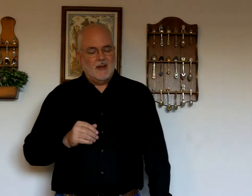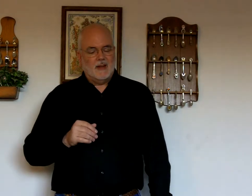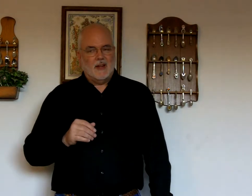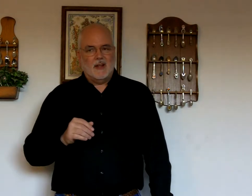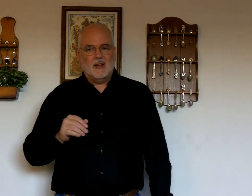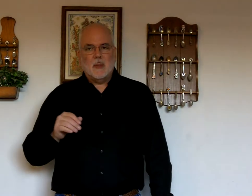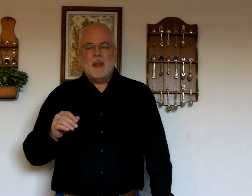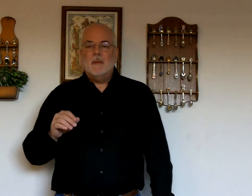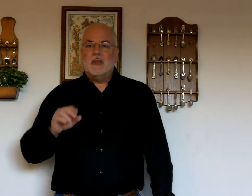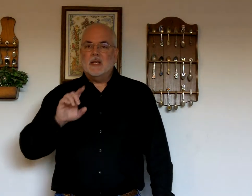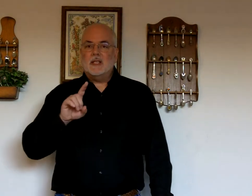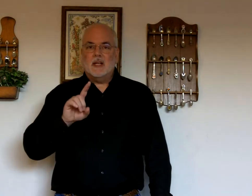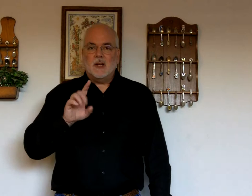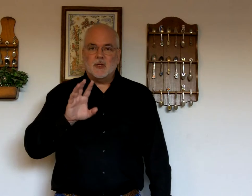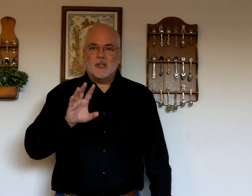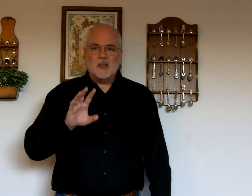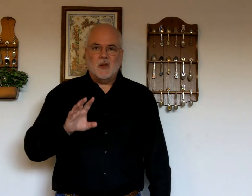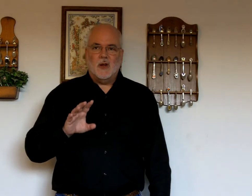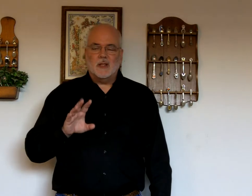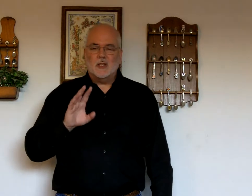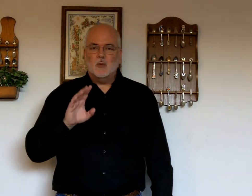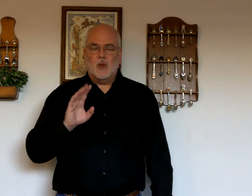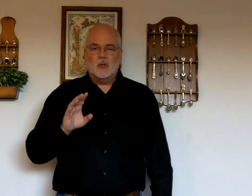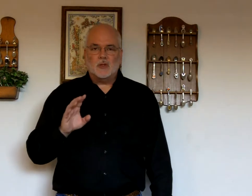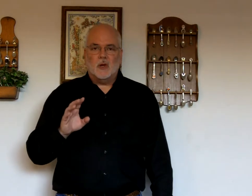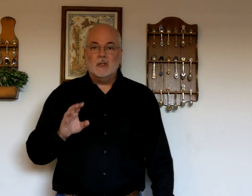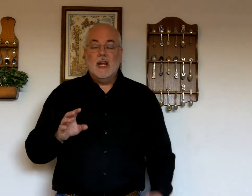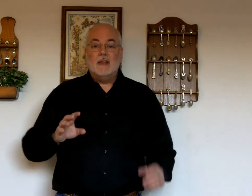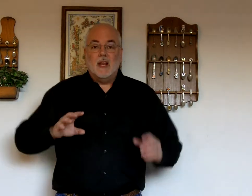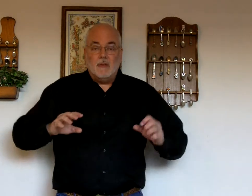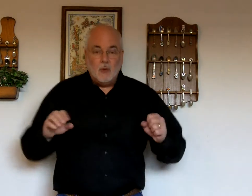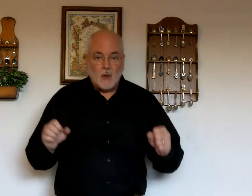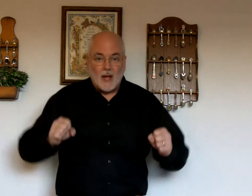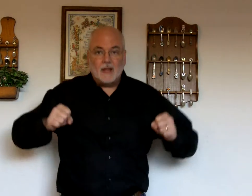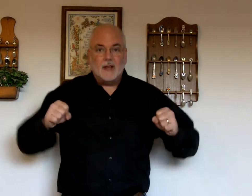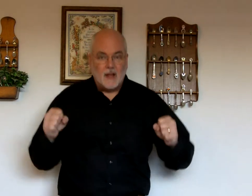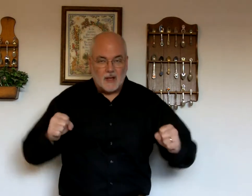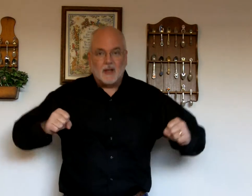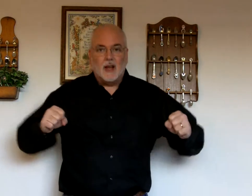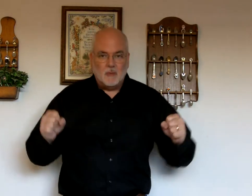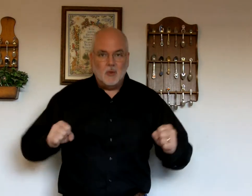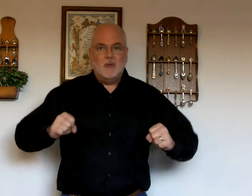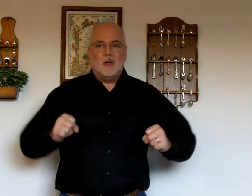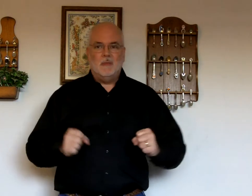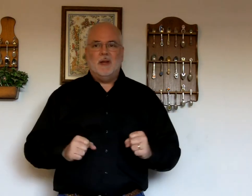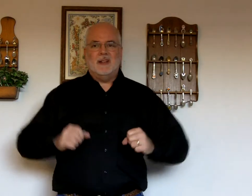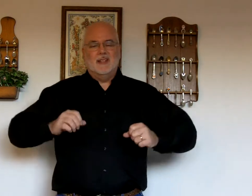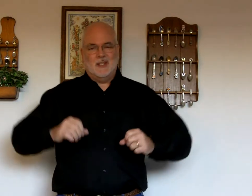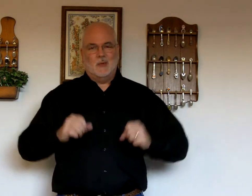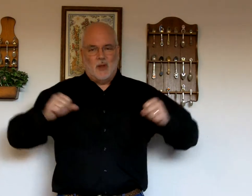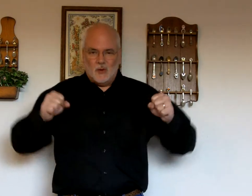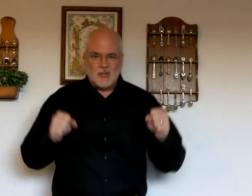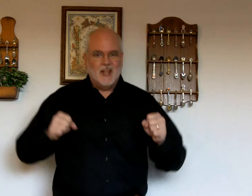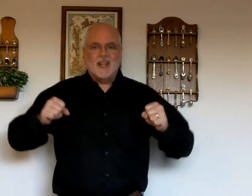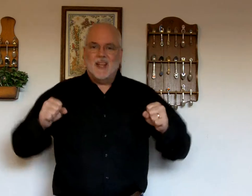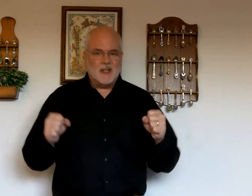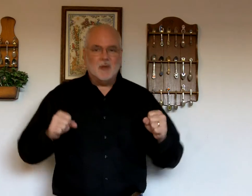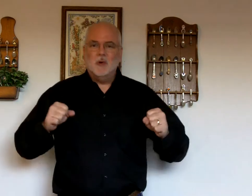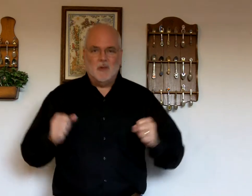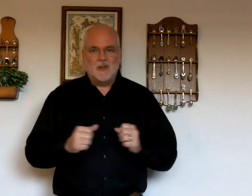this is an interesting song this is one of those songs that if you like to get and move a little bit this is one of those get to move a little